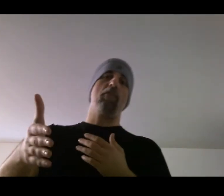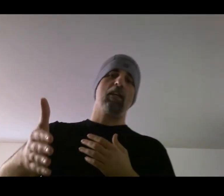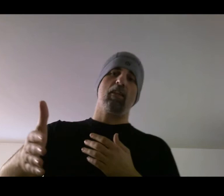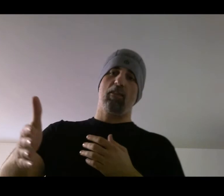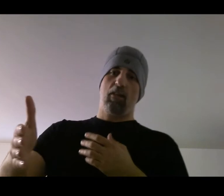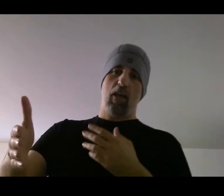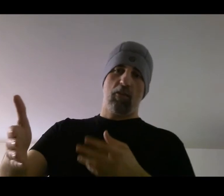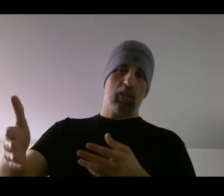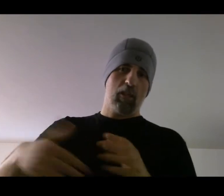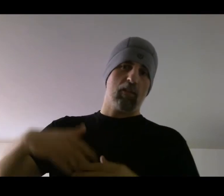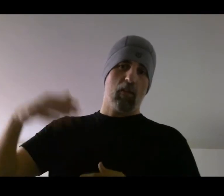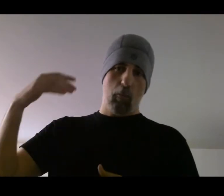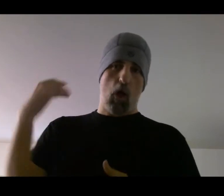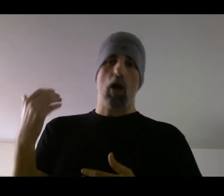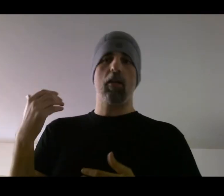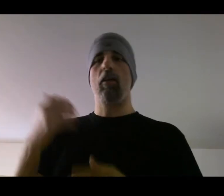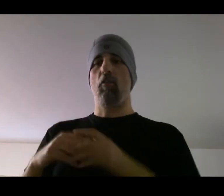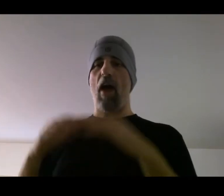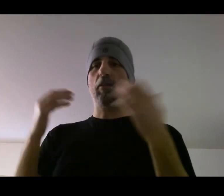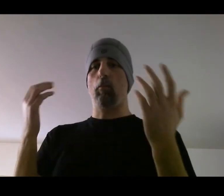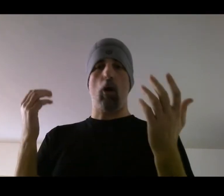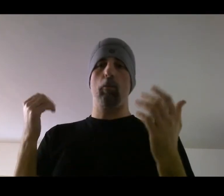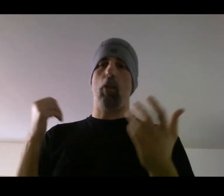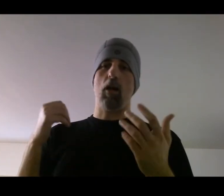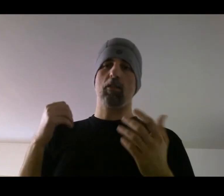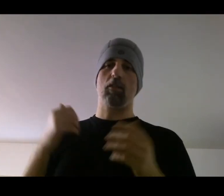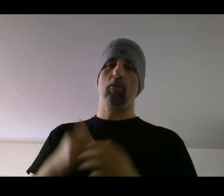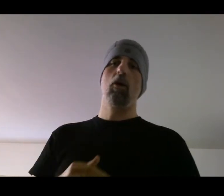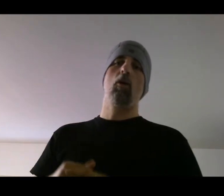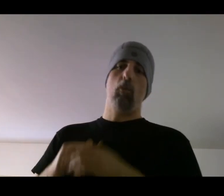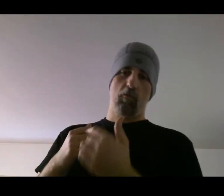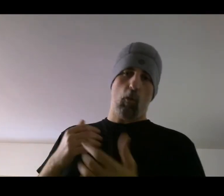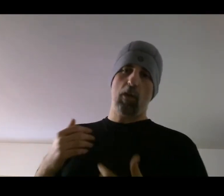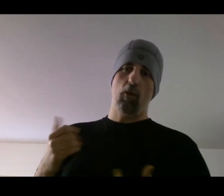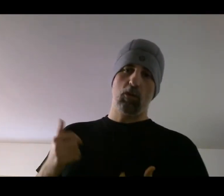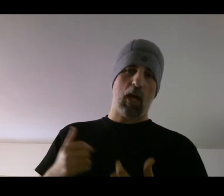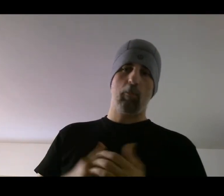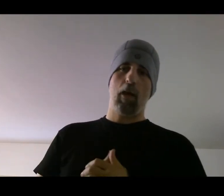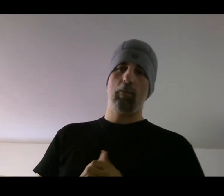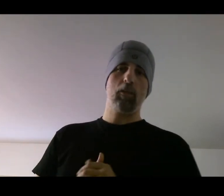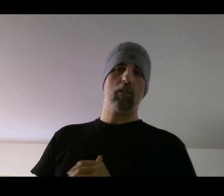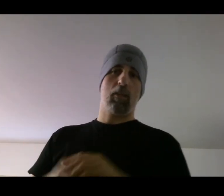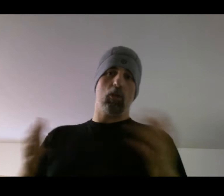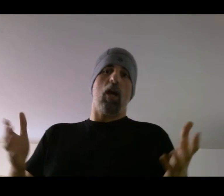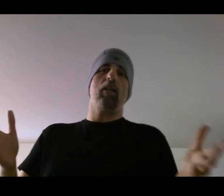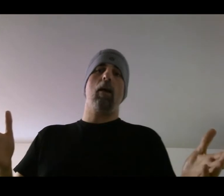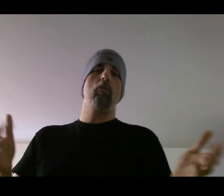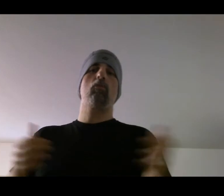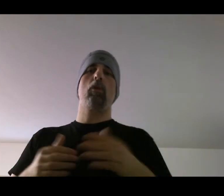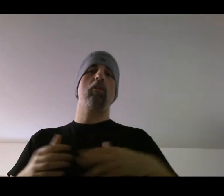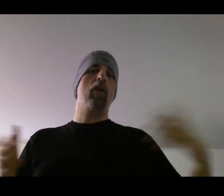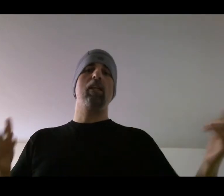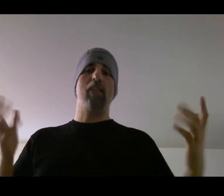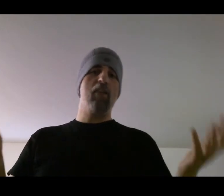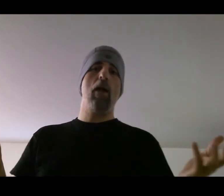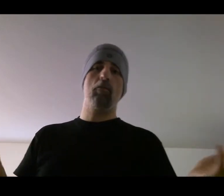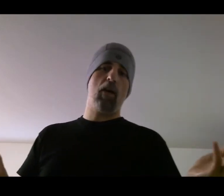thing as another thing that the block of having a proper block system would avoid those type of numbers. Like we're talking numbers where you'd fight a 10 round fight